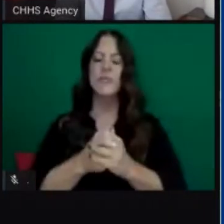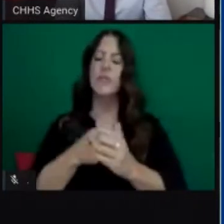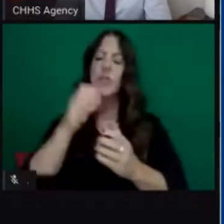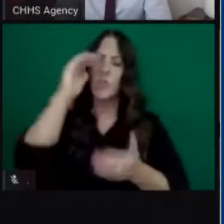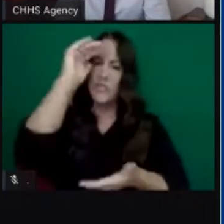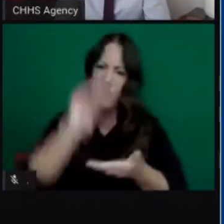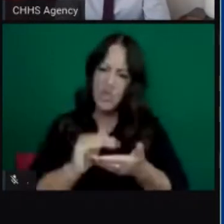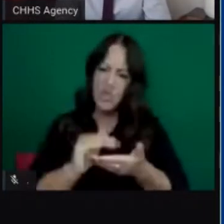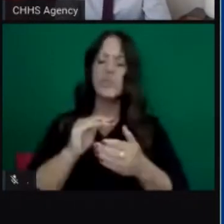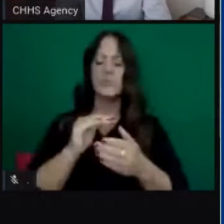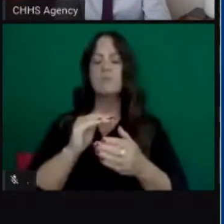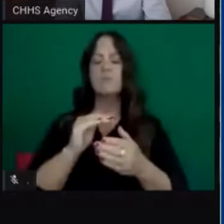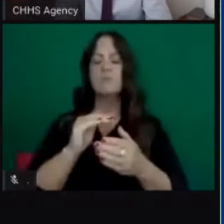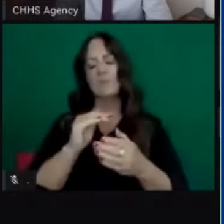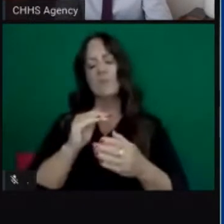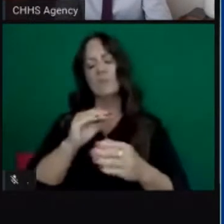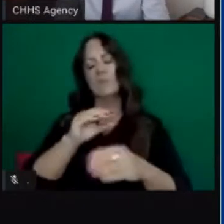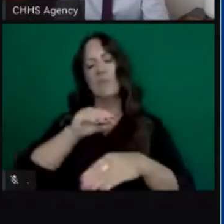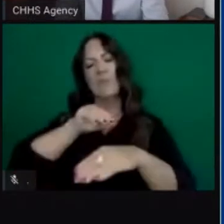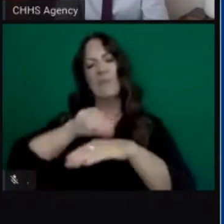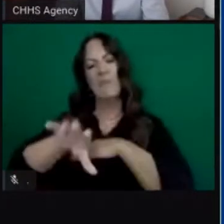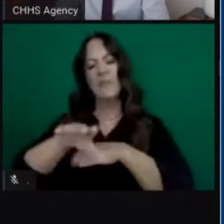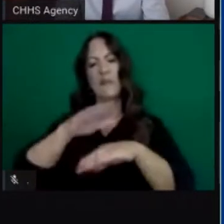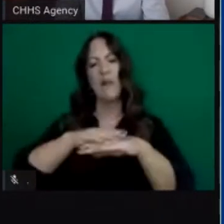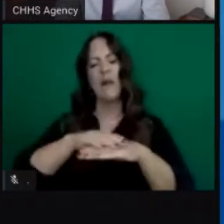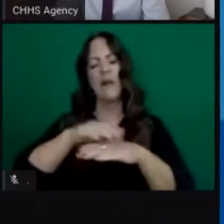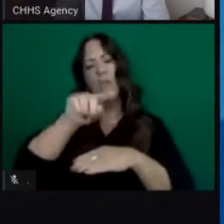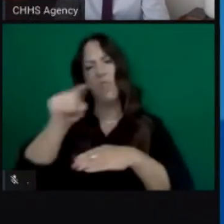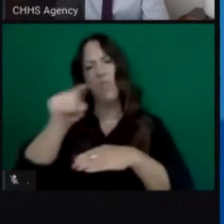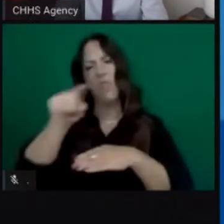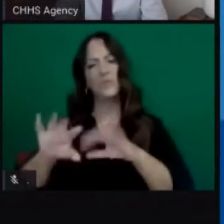covid 19 but having better outcomes if they do